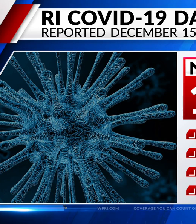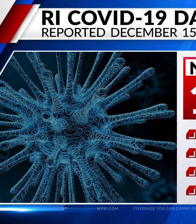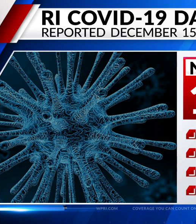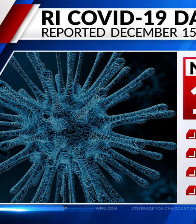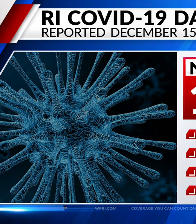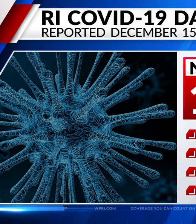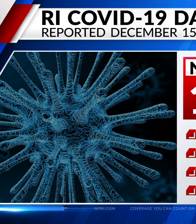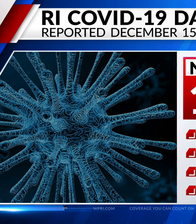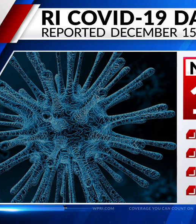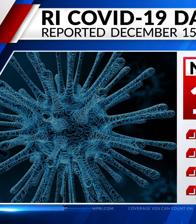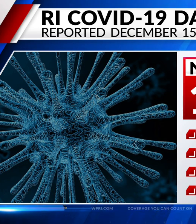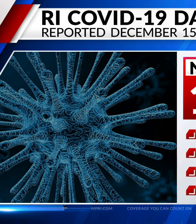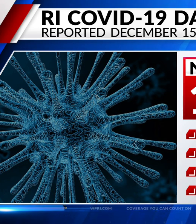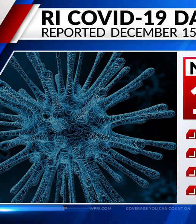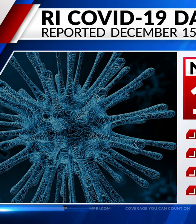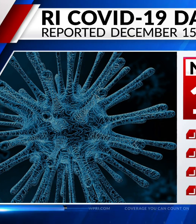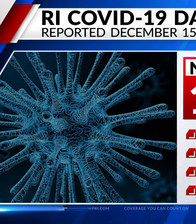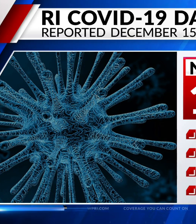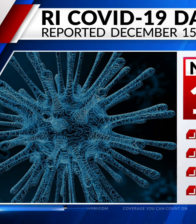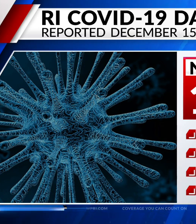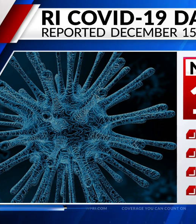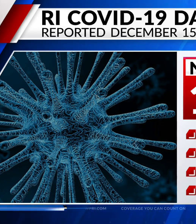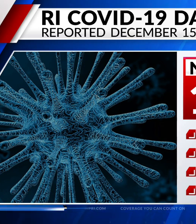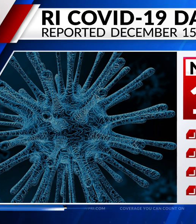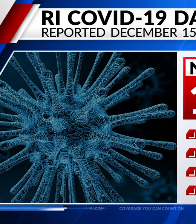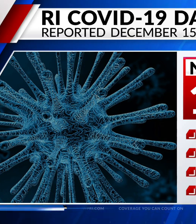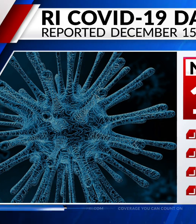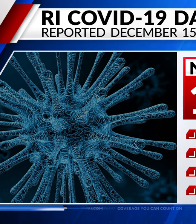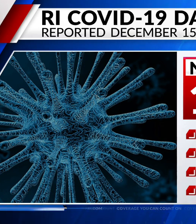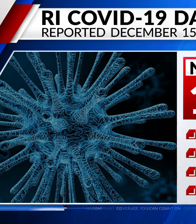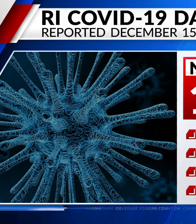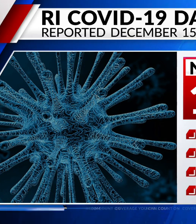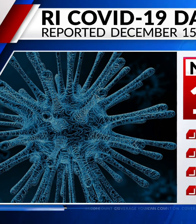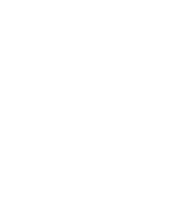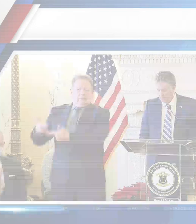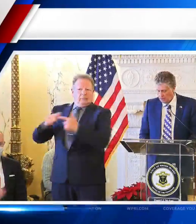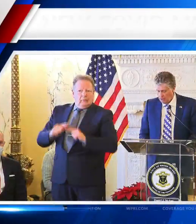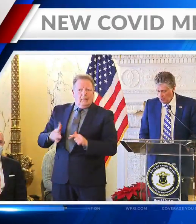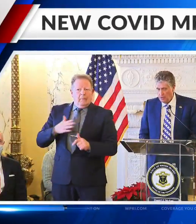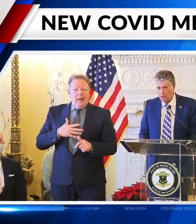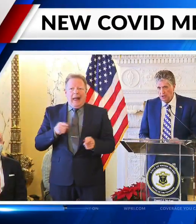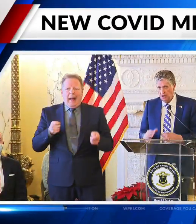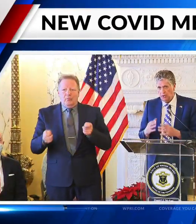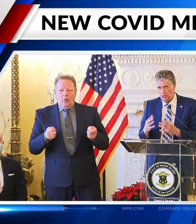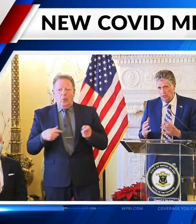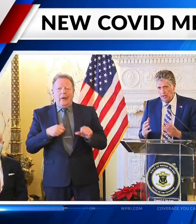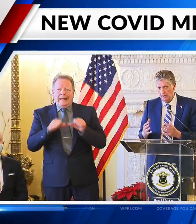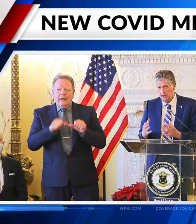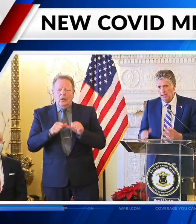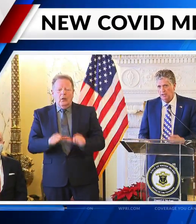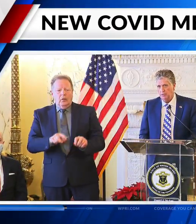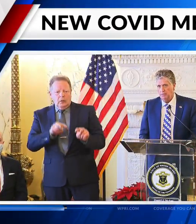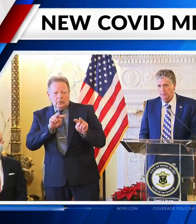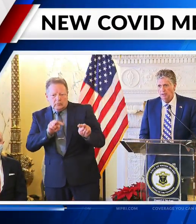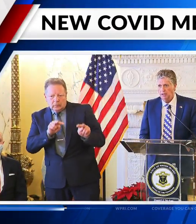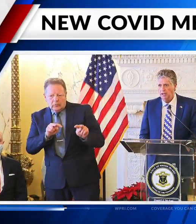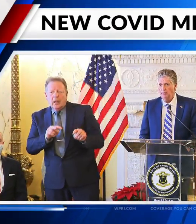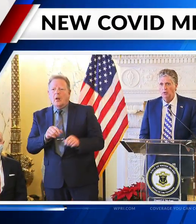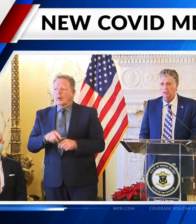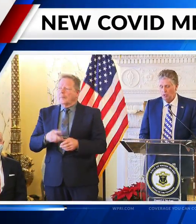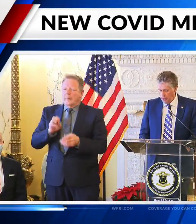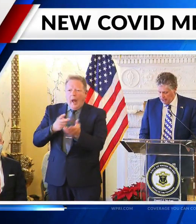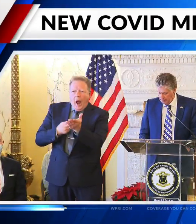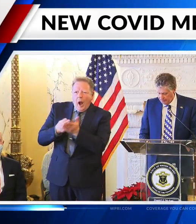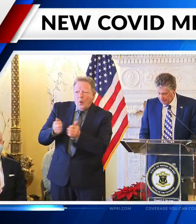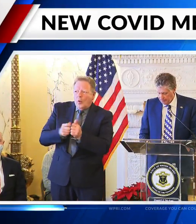spread, the health department says boosters are necessary for everyone who's eligible. This afternoon, Governor Dan McKee announced most indoor places